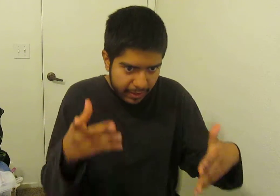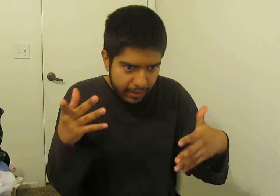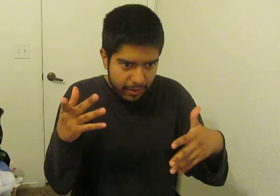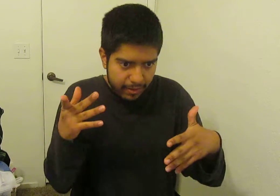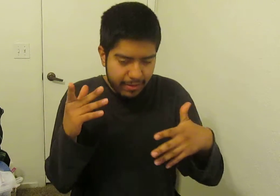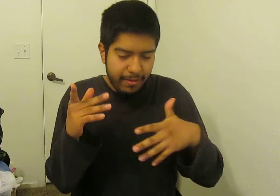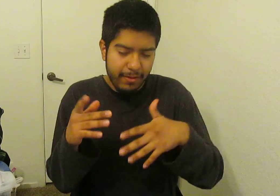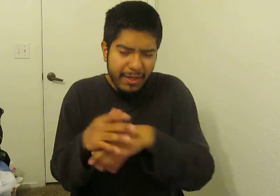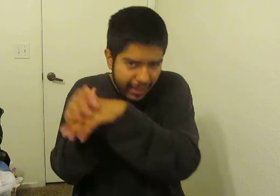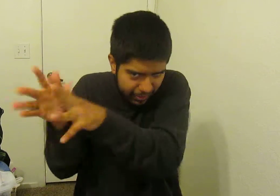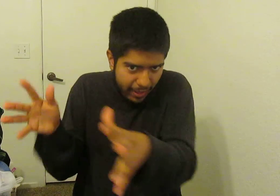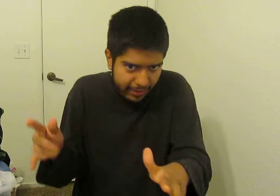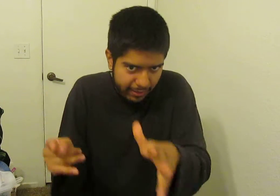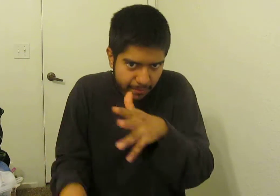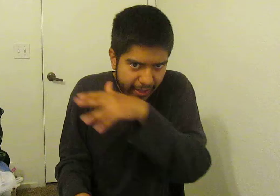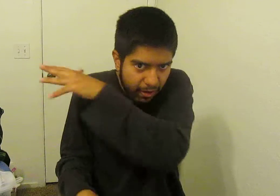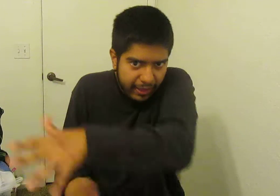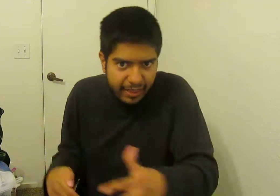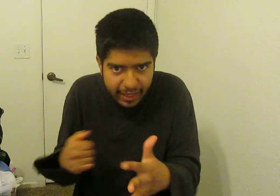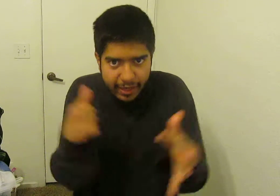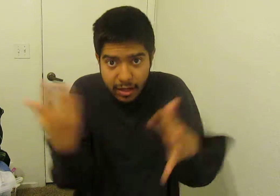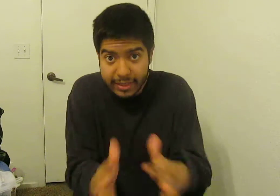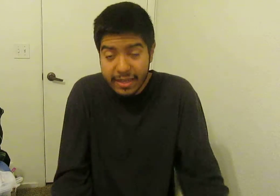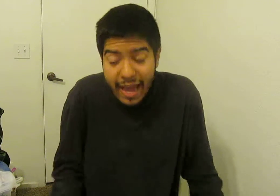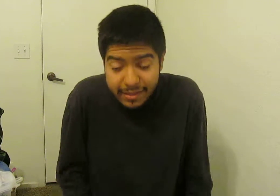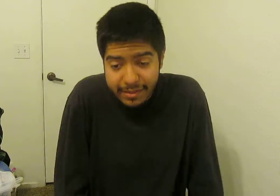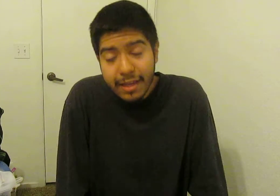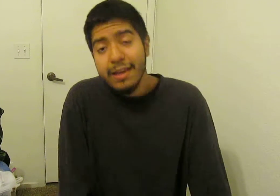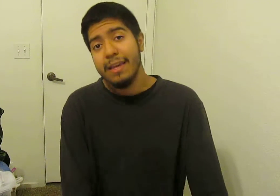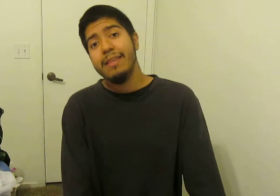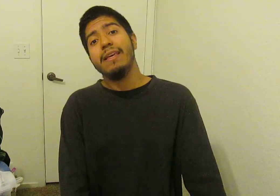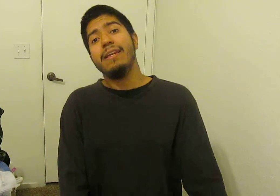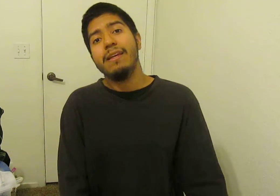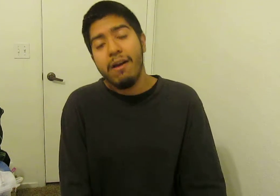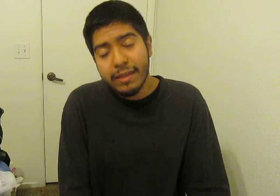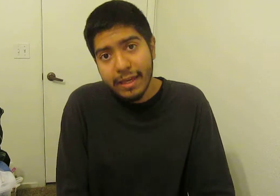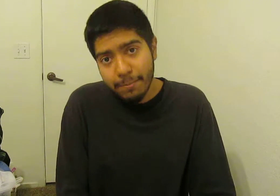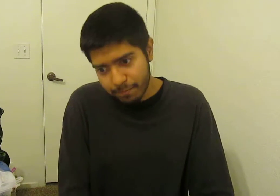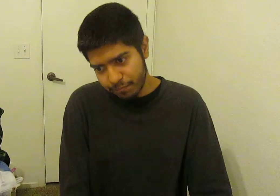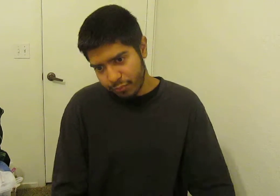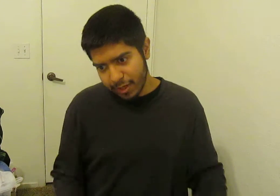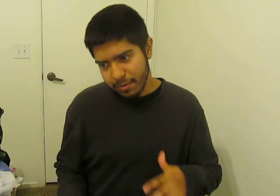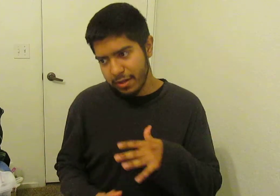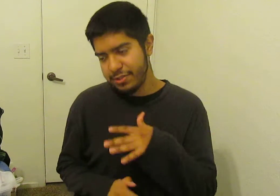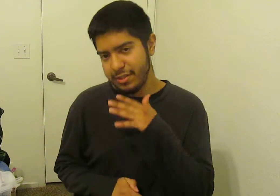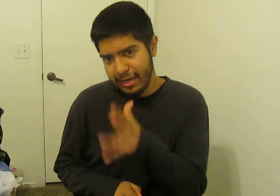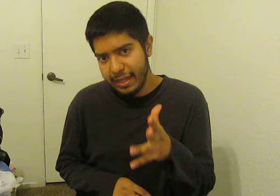I mean indirectly killing him, by Kaneki kicking Naki's ass and then Kaneki pretty much getting